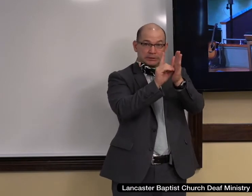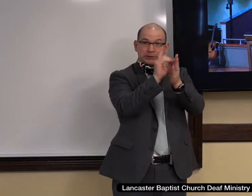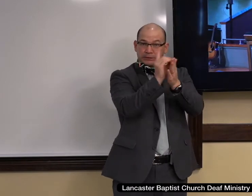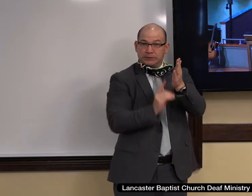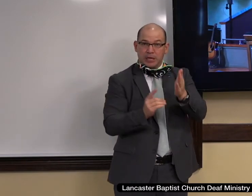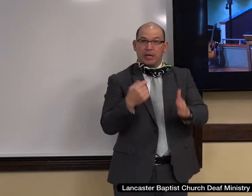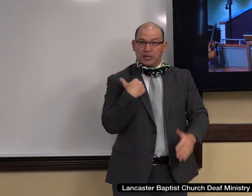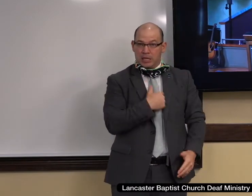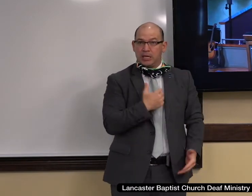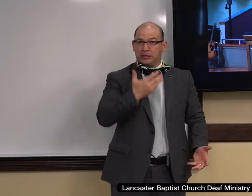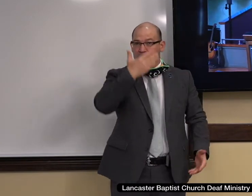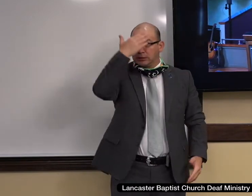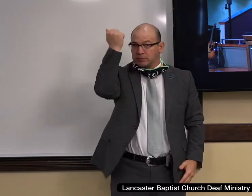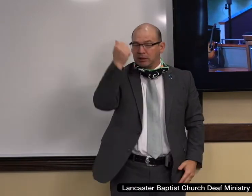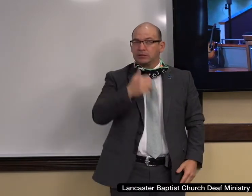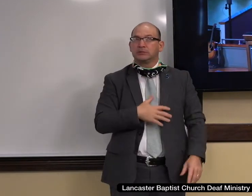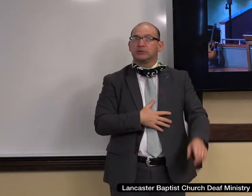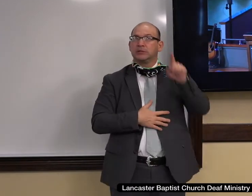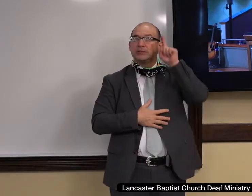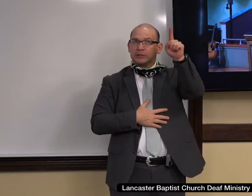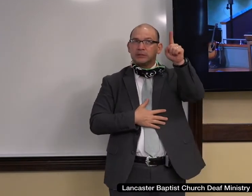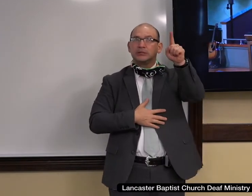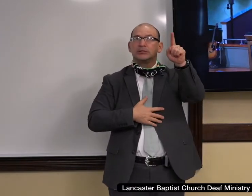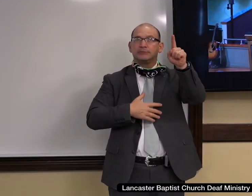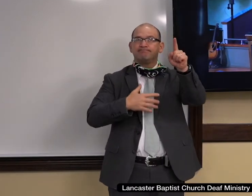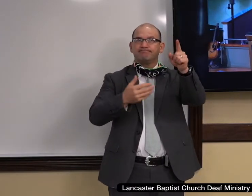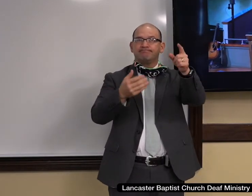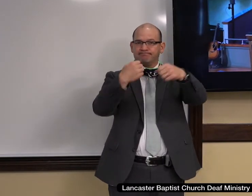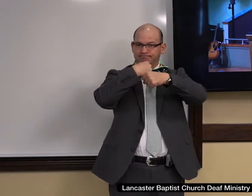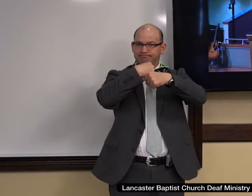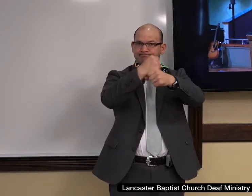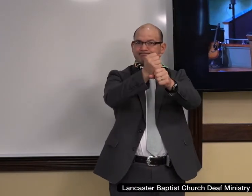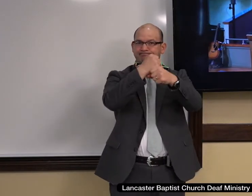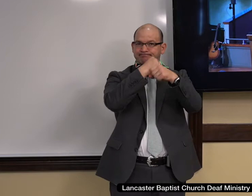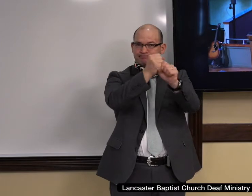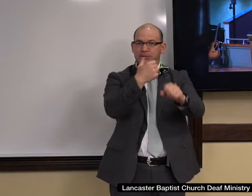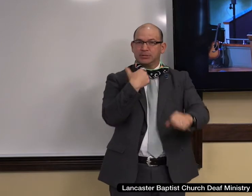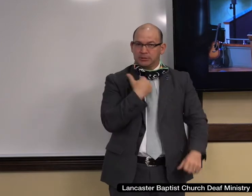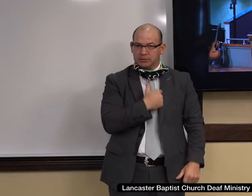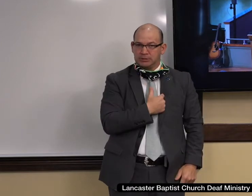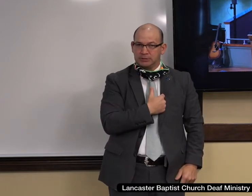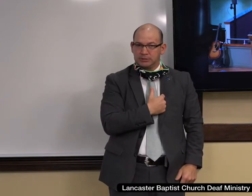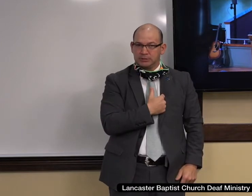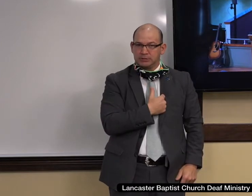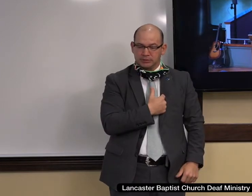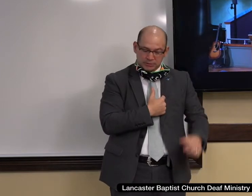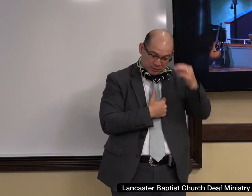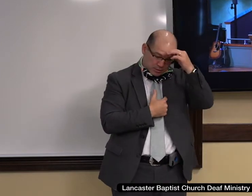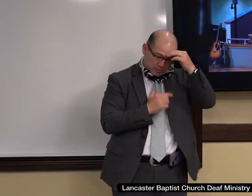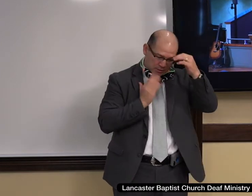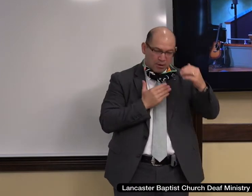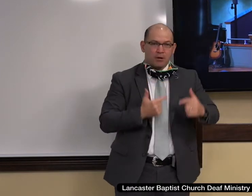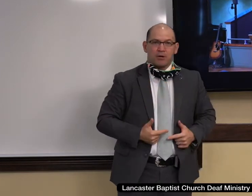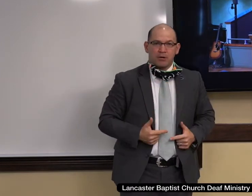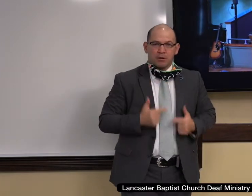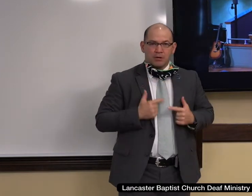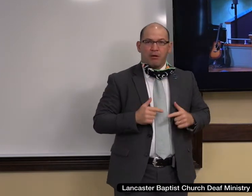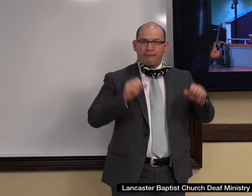we have a designer. We have a strong building because and when we